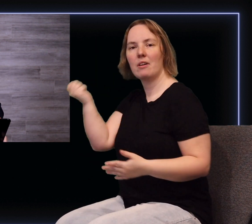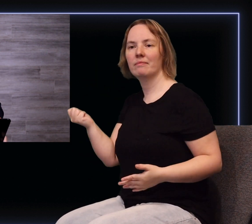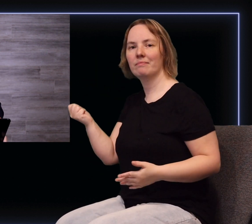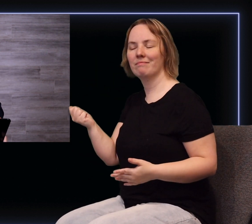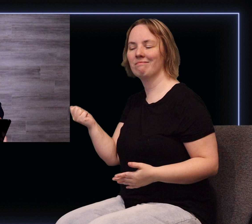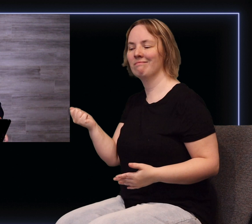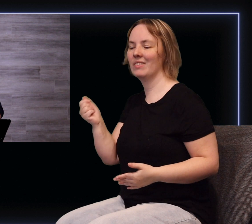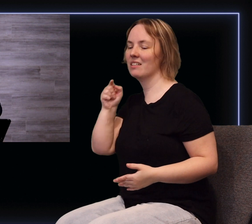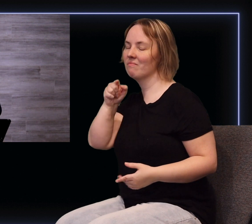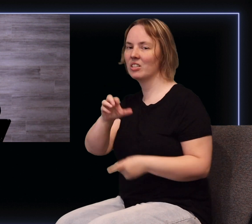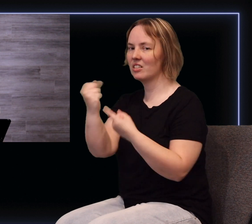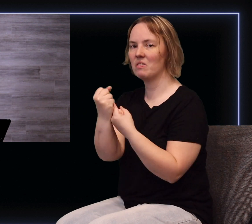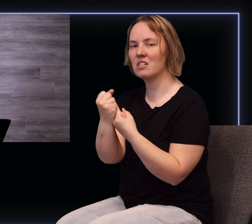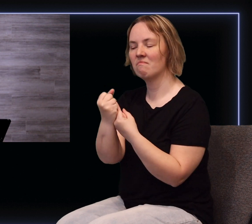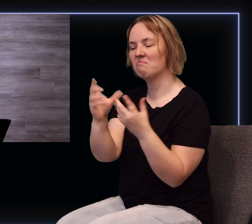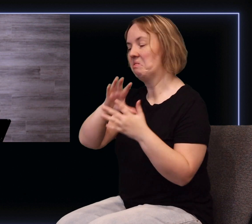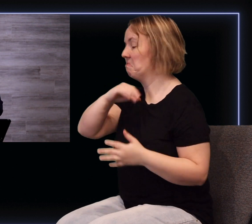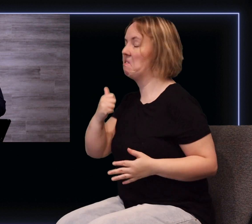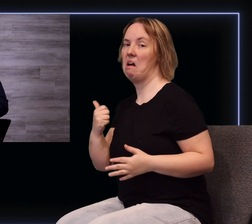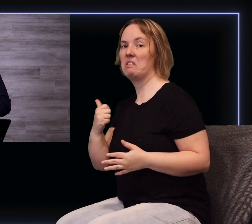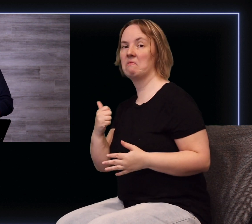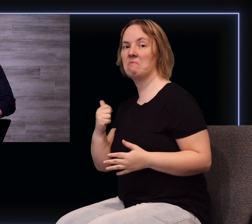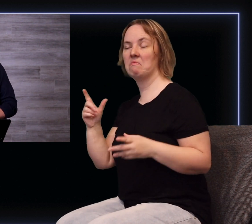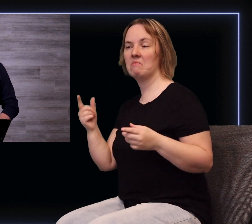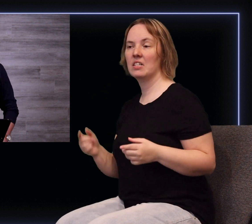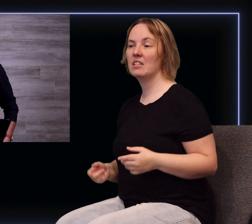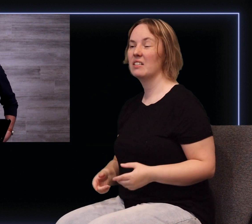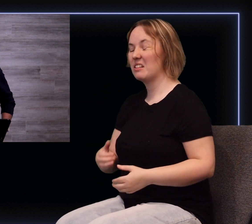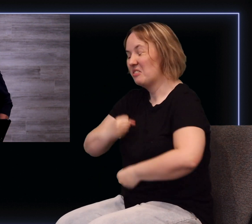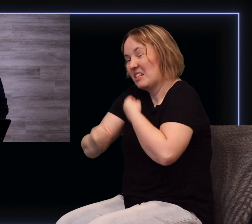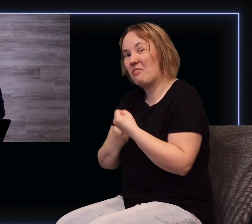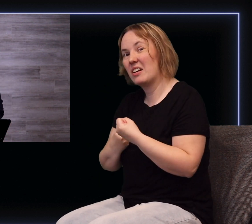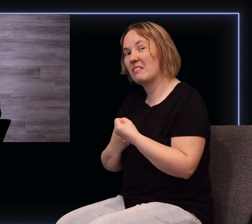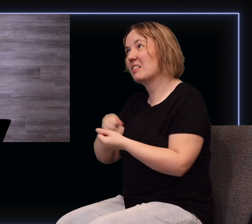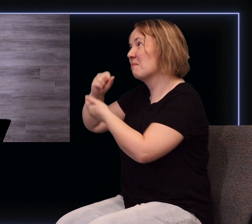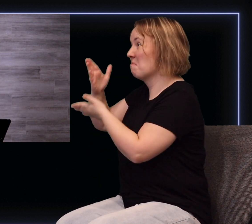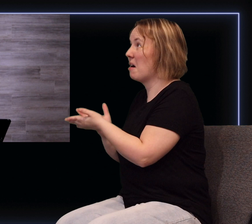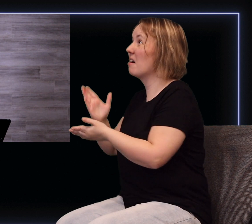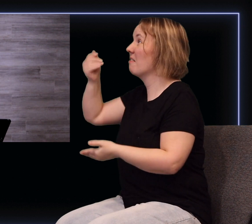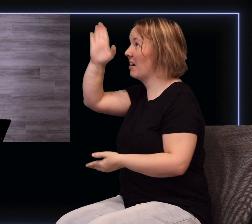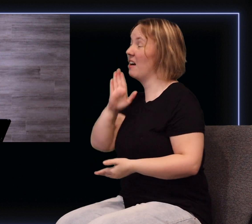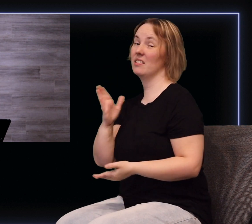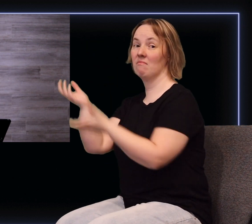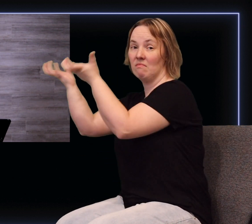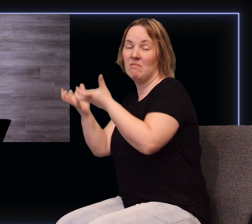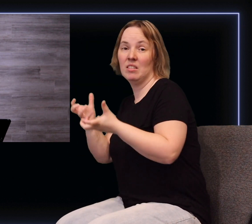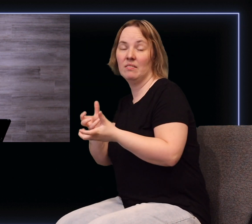but apparently in her situation has chosen not to, then her misery is actually part of His will. That was her perspective.